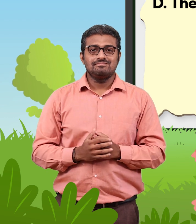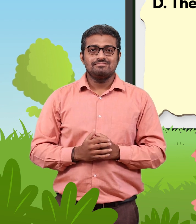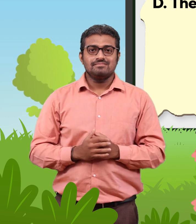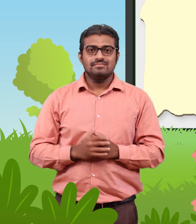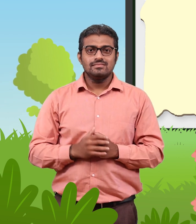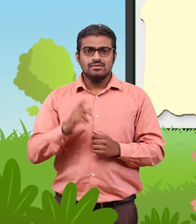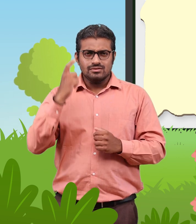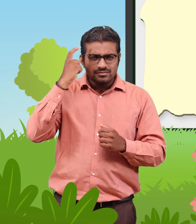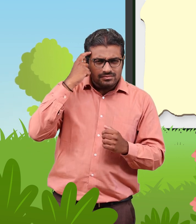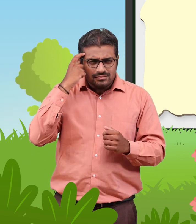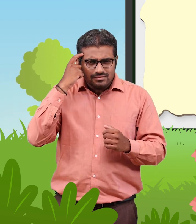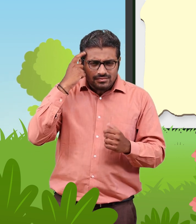Think and answer.